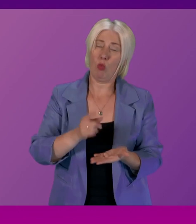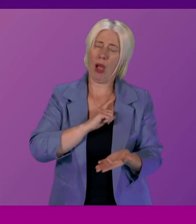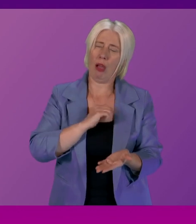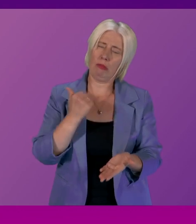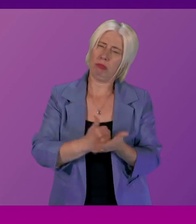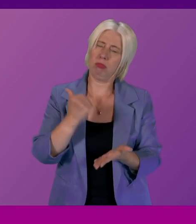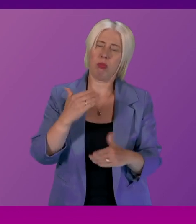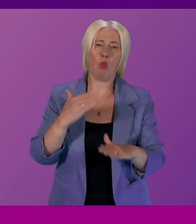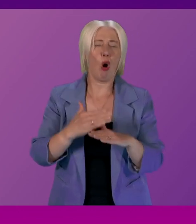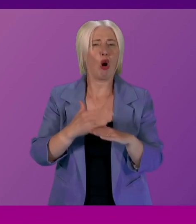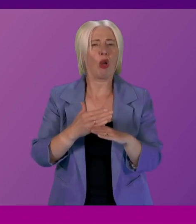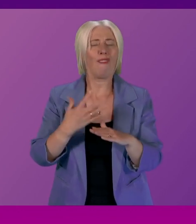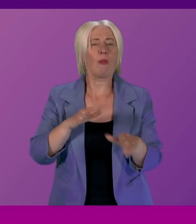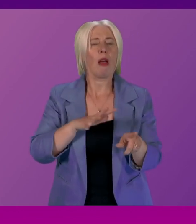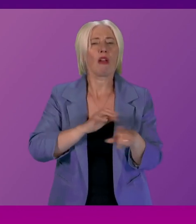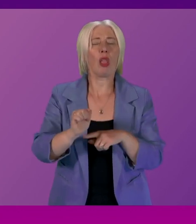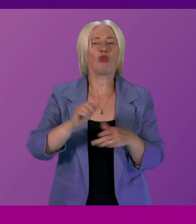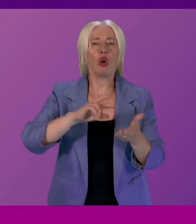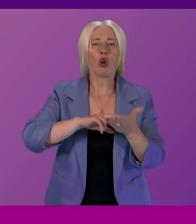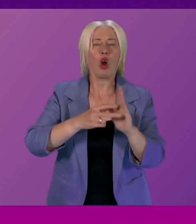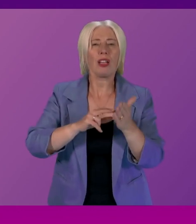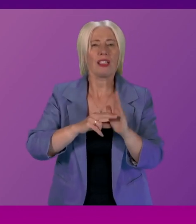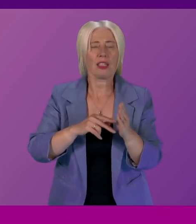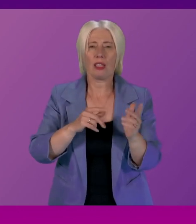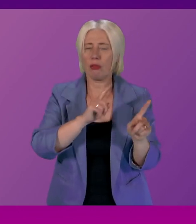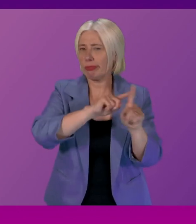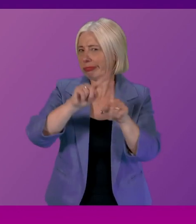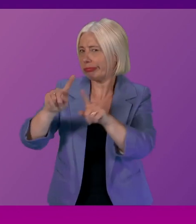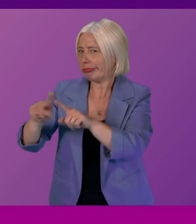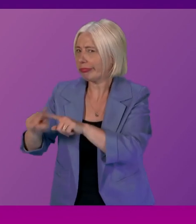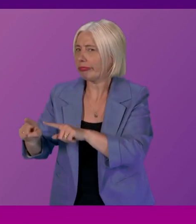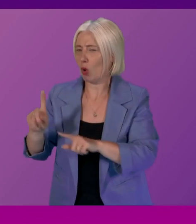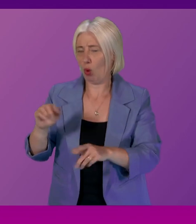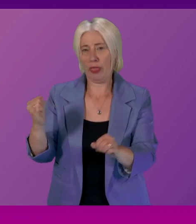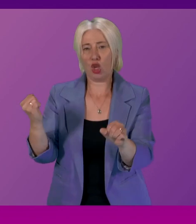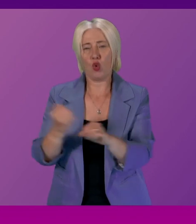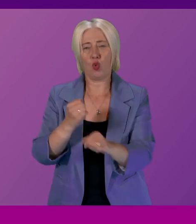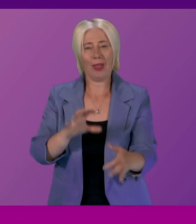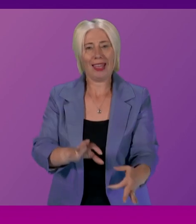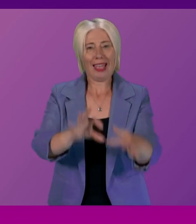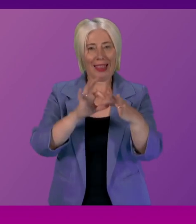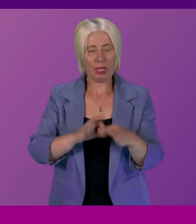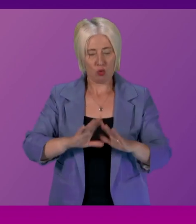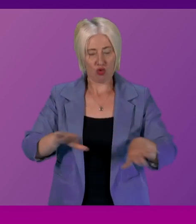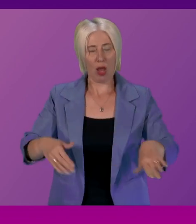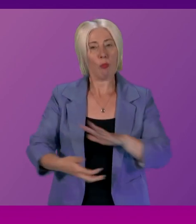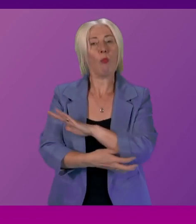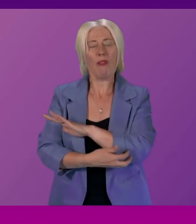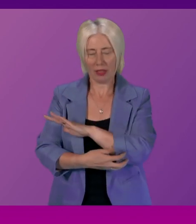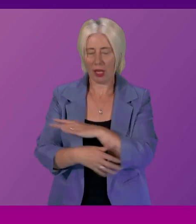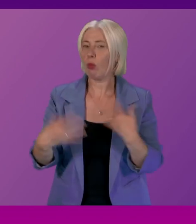work that a number of cultural organisations such as Sistema do in relation to child poverty